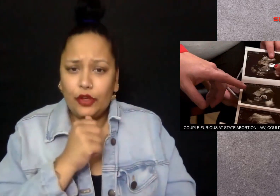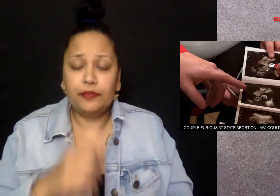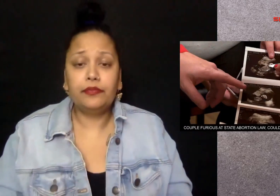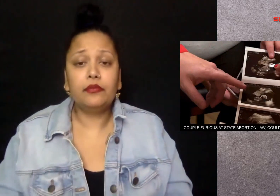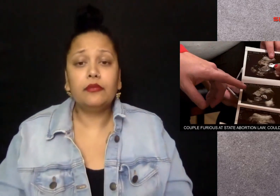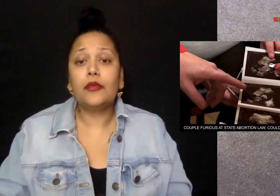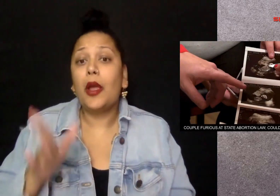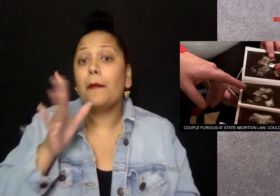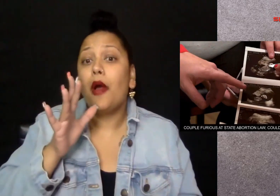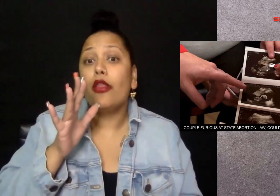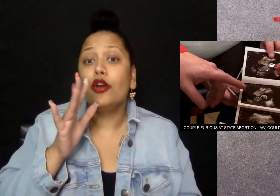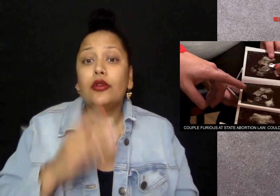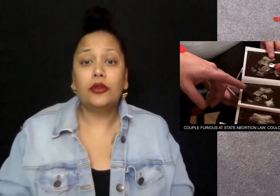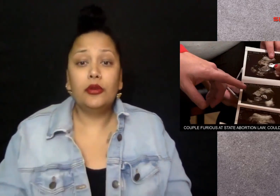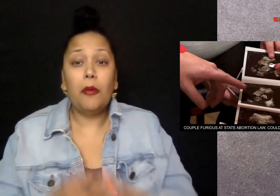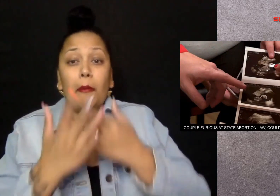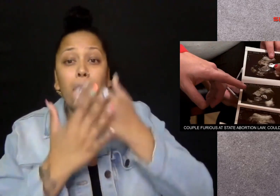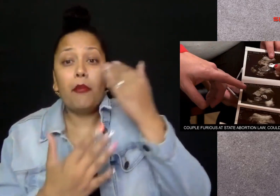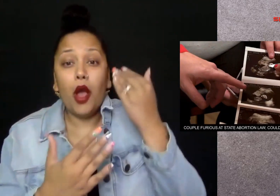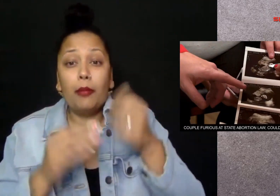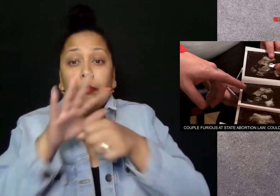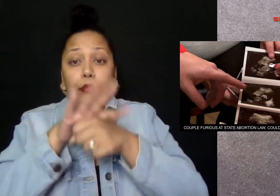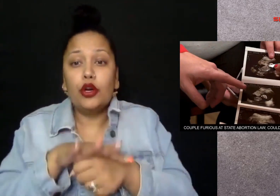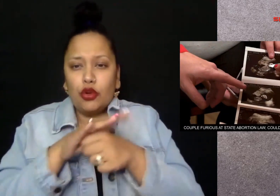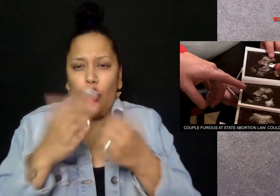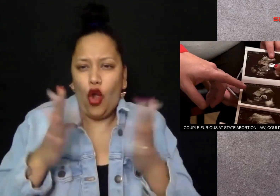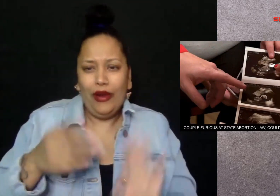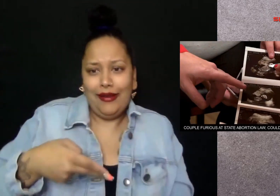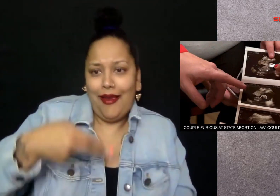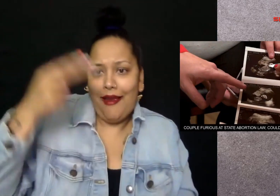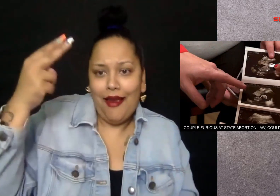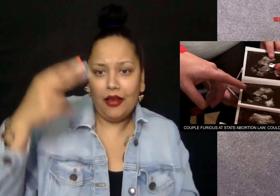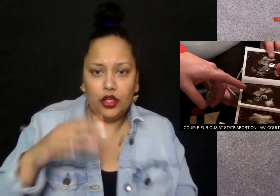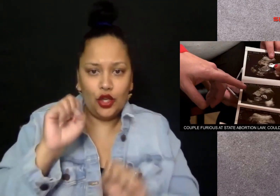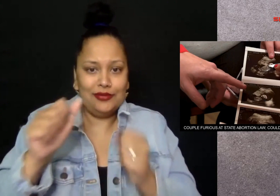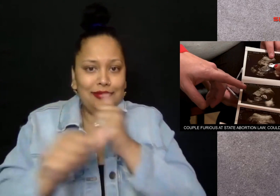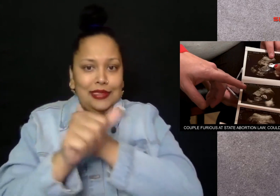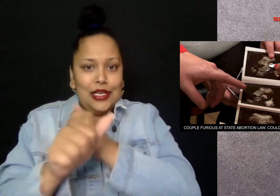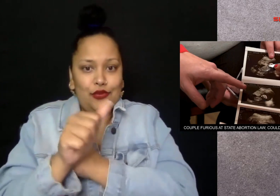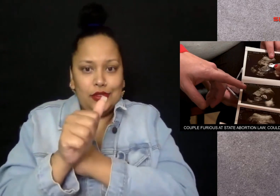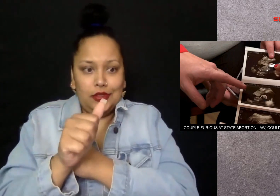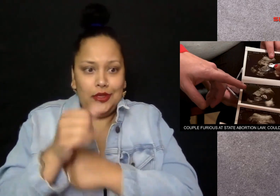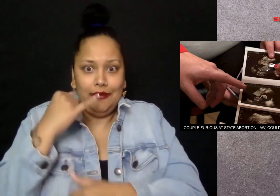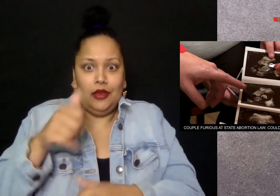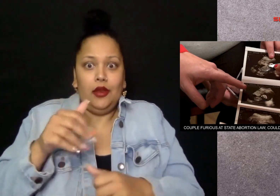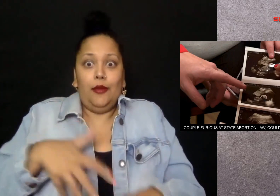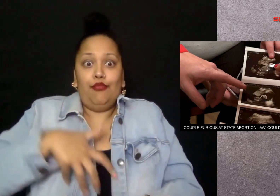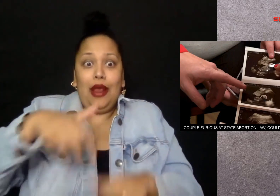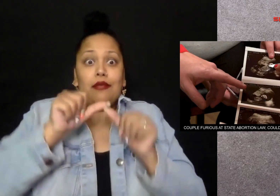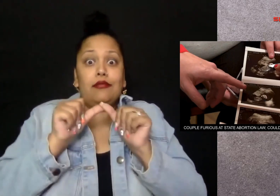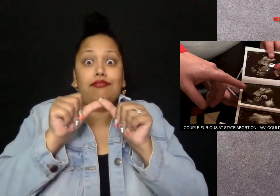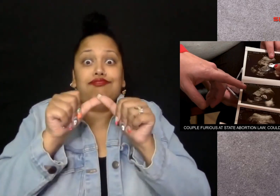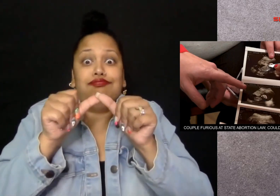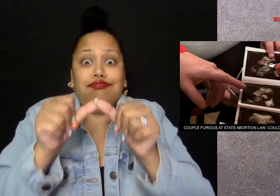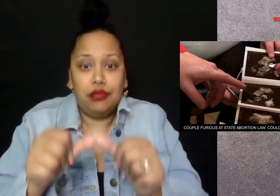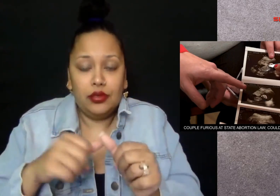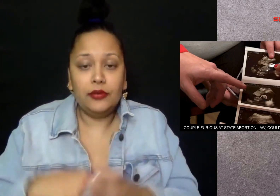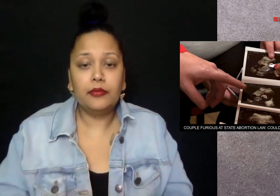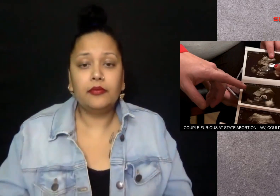and the mother's blood pressure was already high and could get dangerously higher as the pregnancy